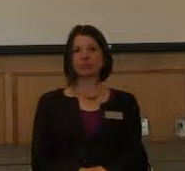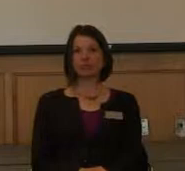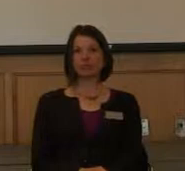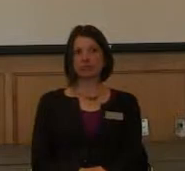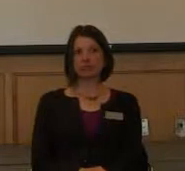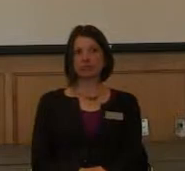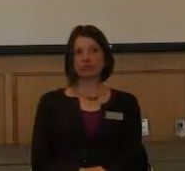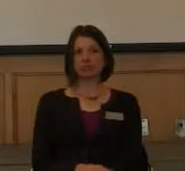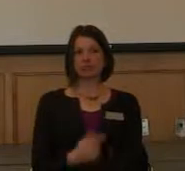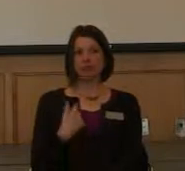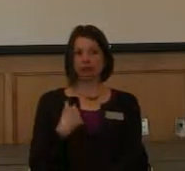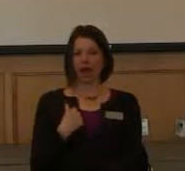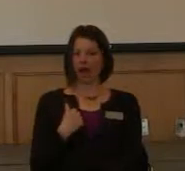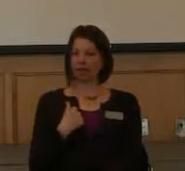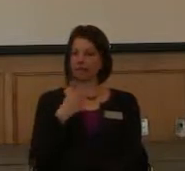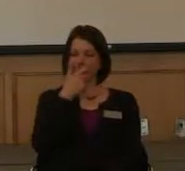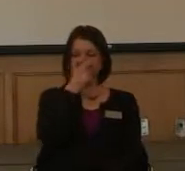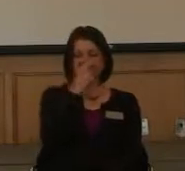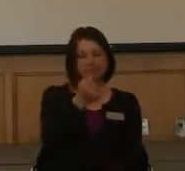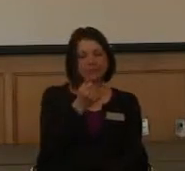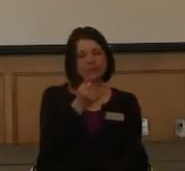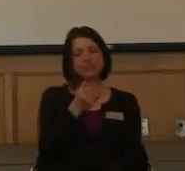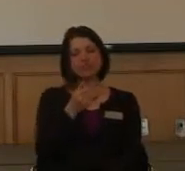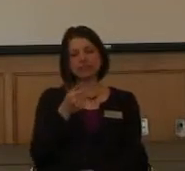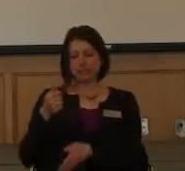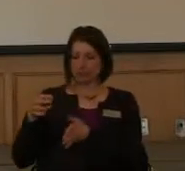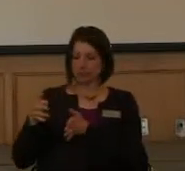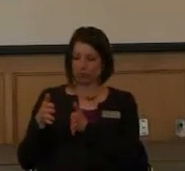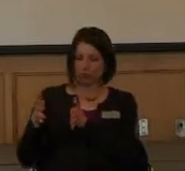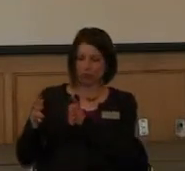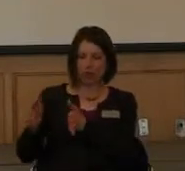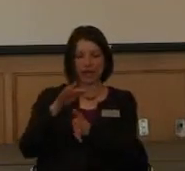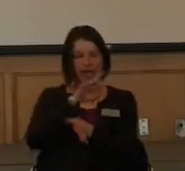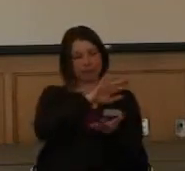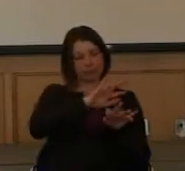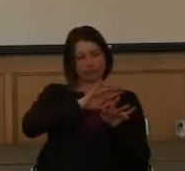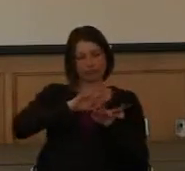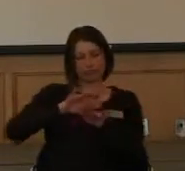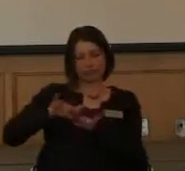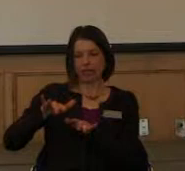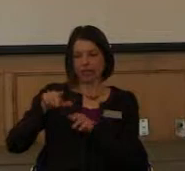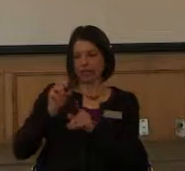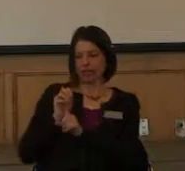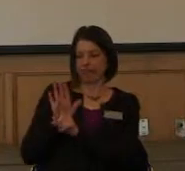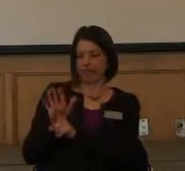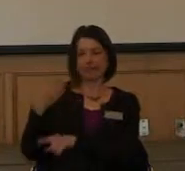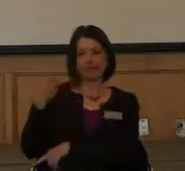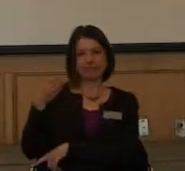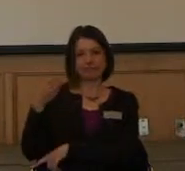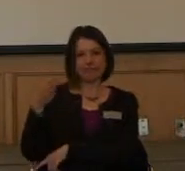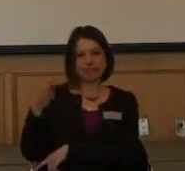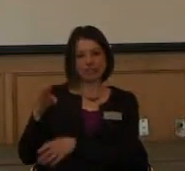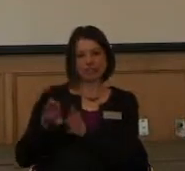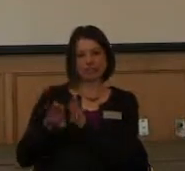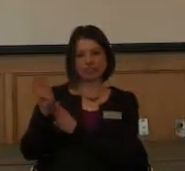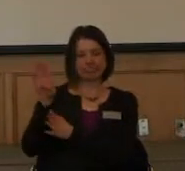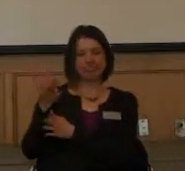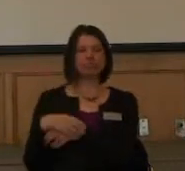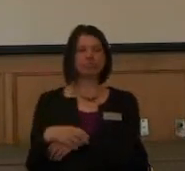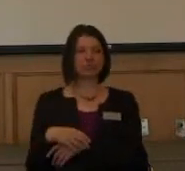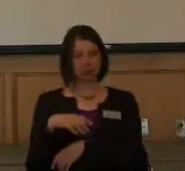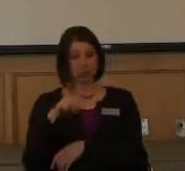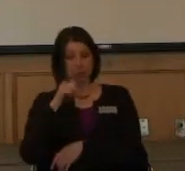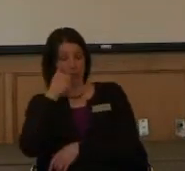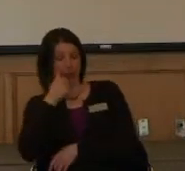agricultural runoff affects fish development and reproduction. And that's kind of what I'll be talking about